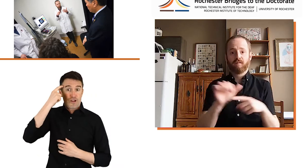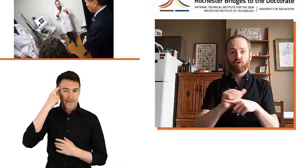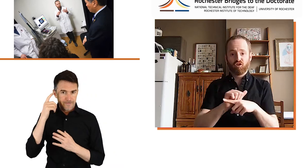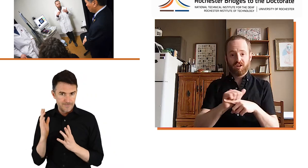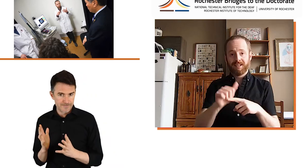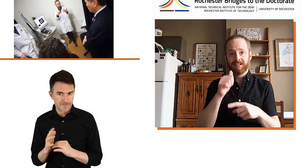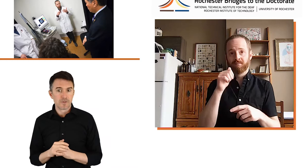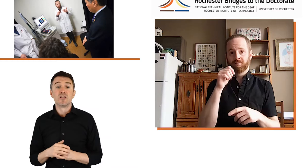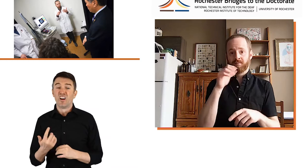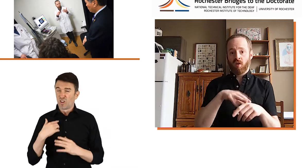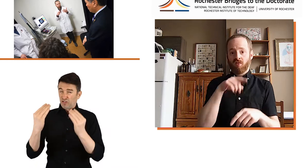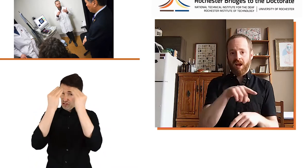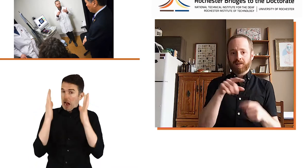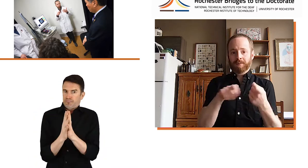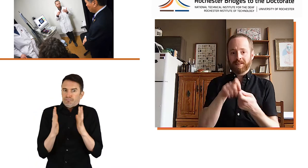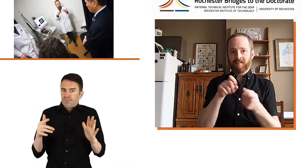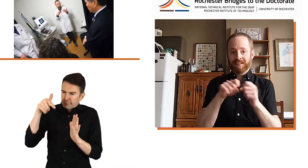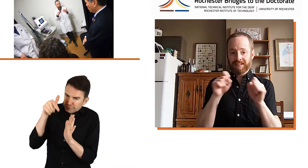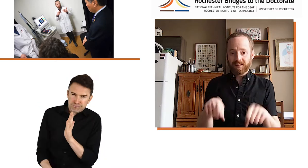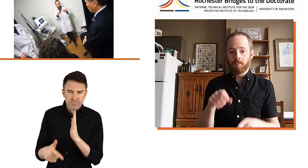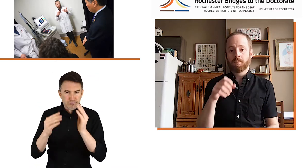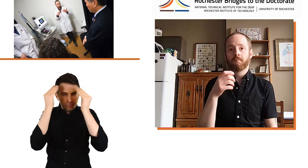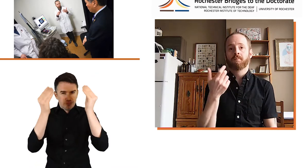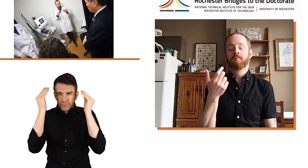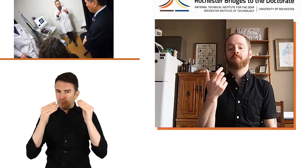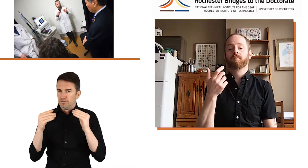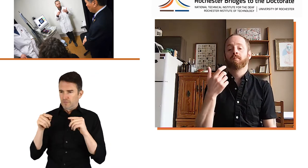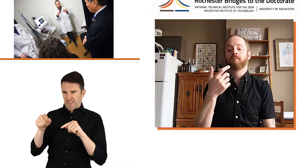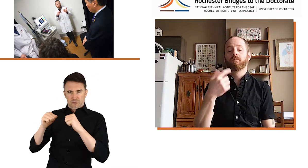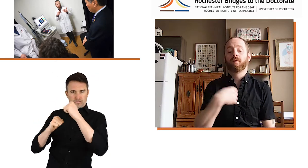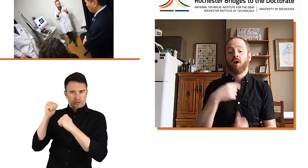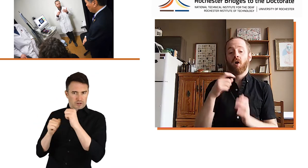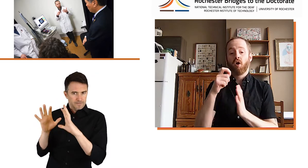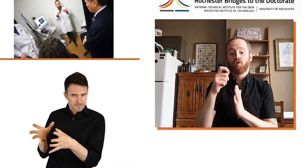So we received a lot of training on that specific system and how to use that.